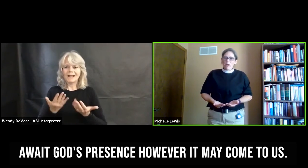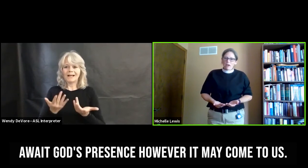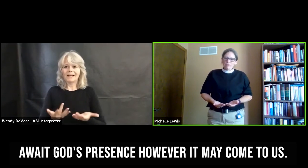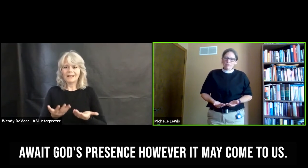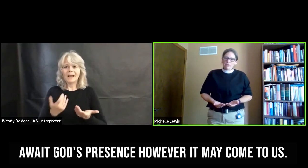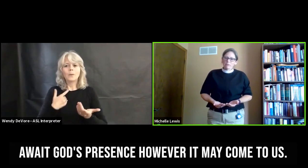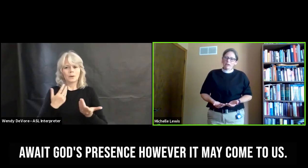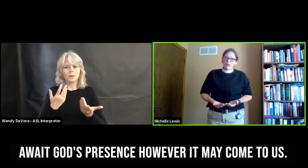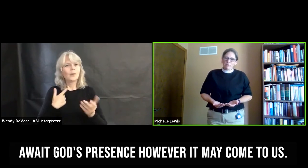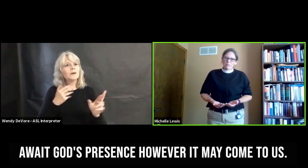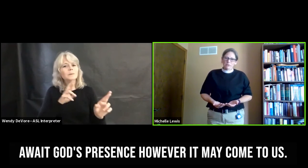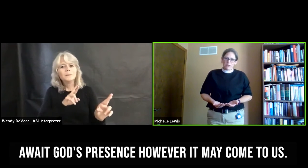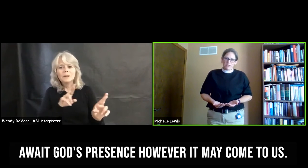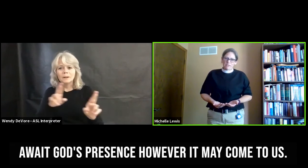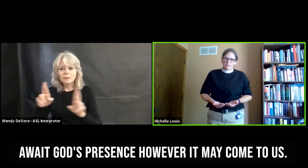it may come to us